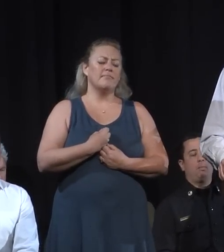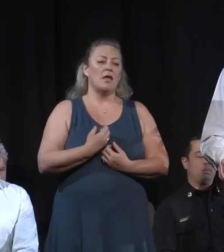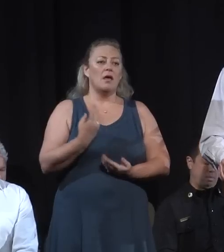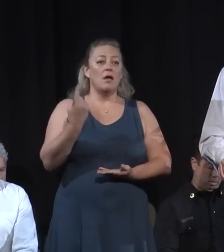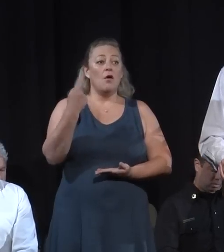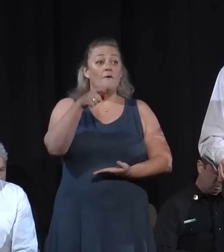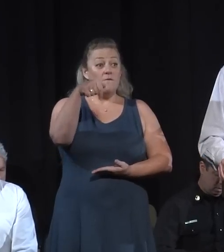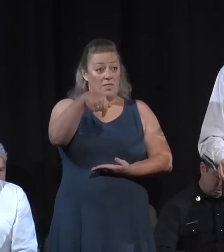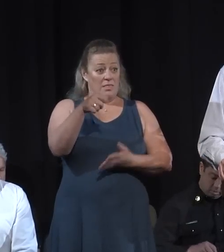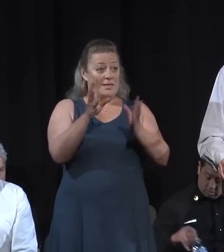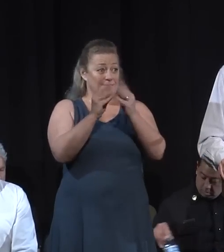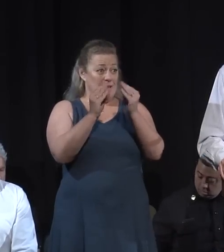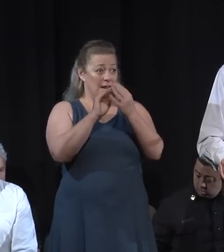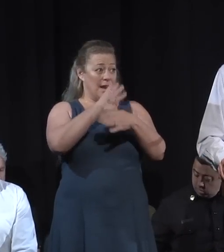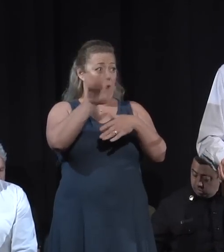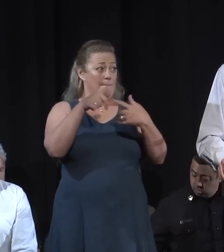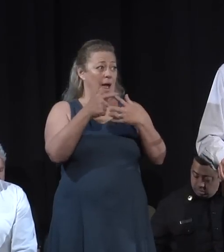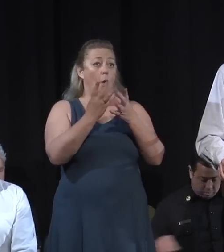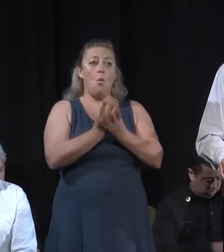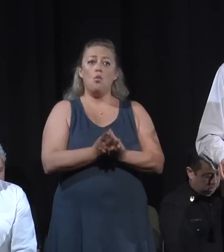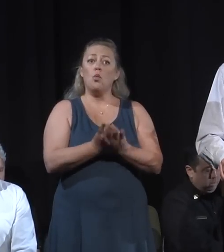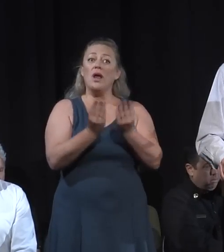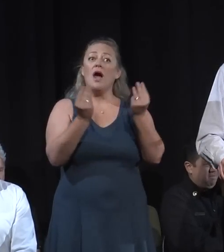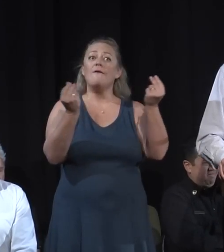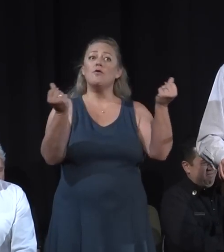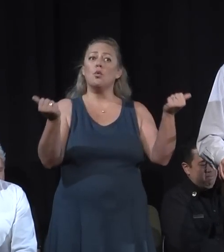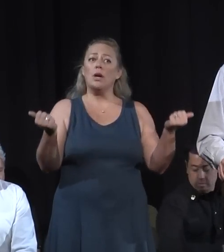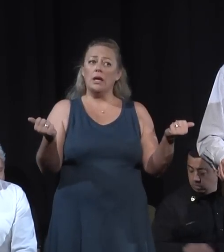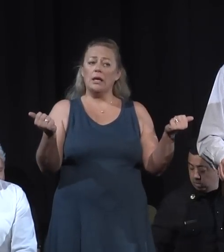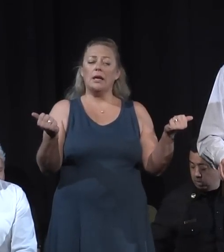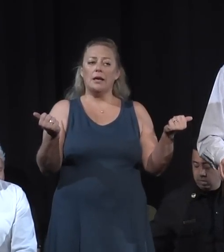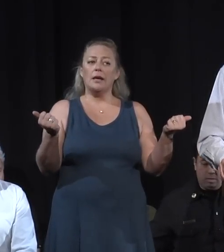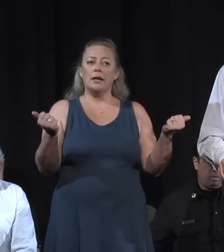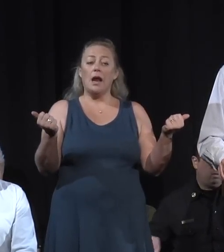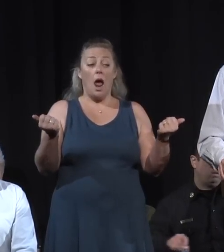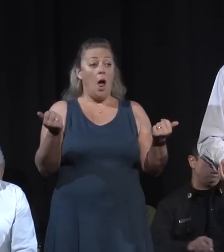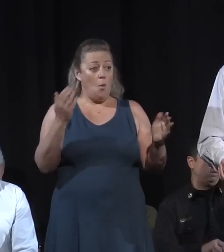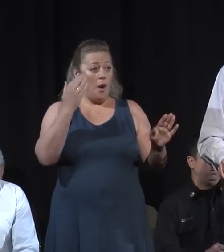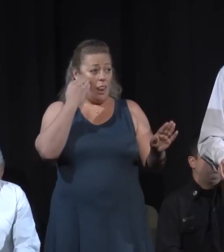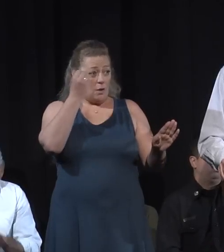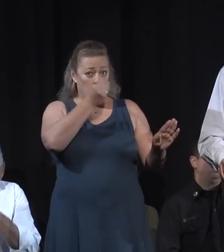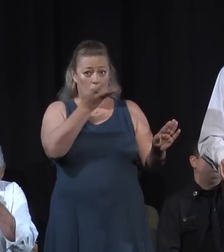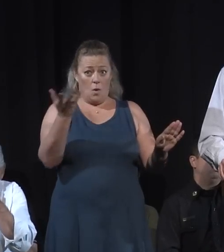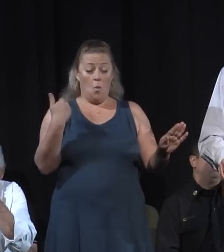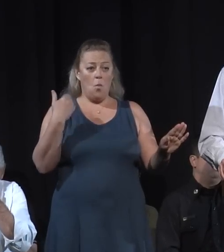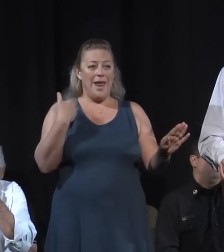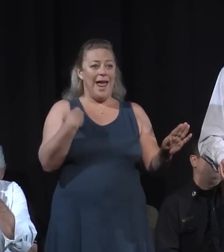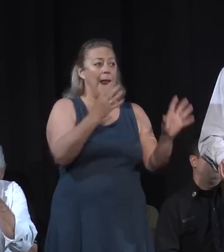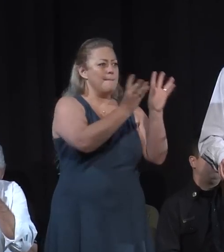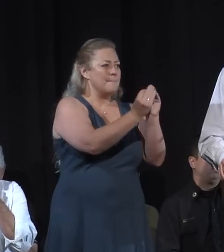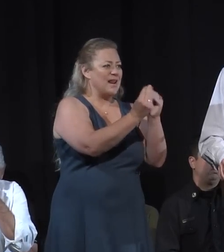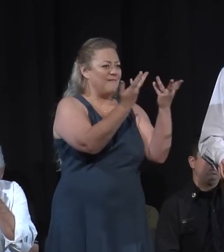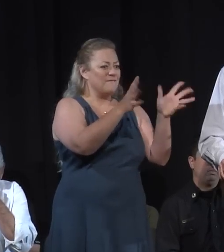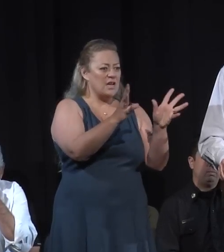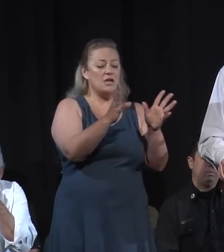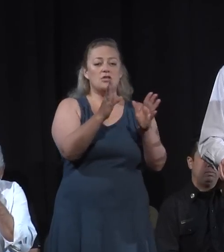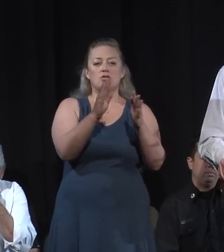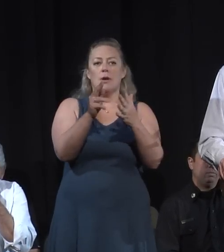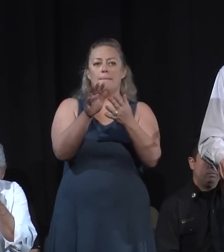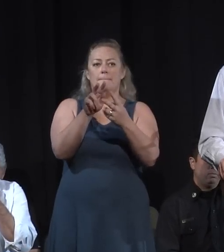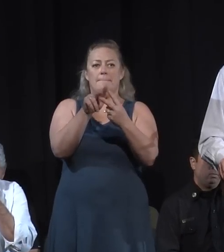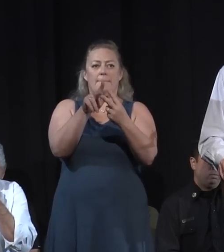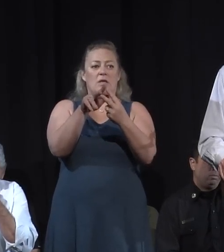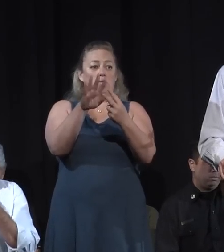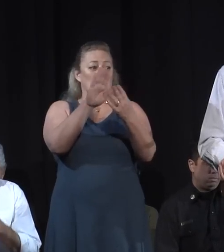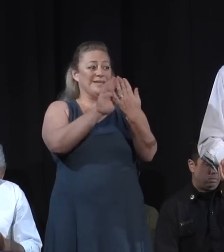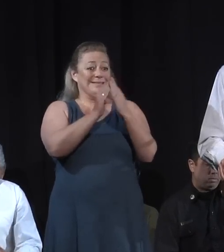meeting about recovery, I want to assure everybody that we've already had joint meetings between the city and the county to try